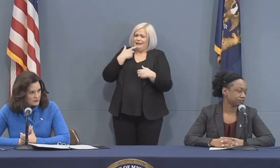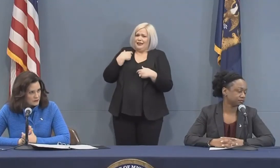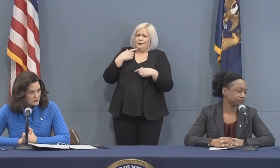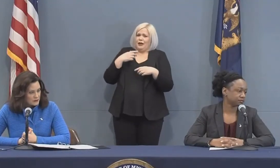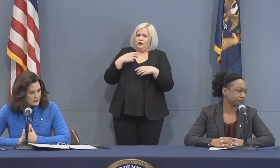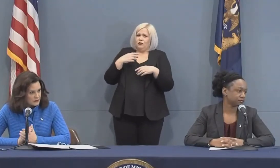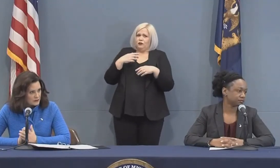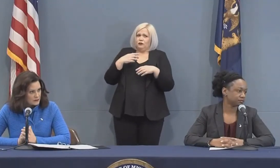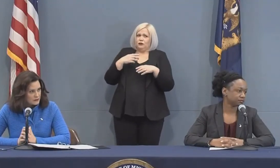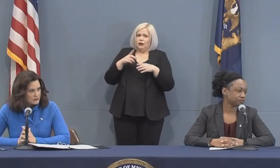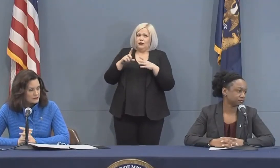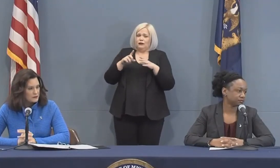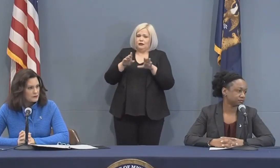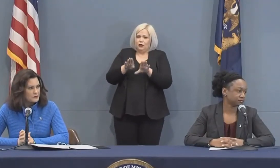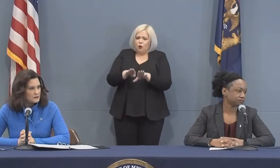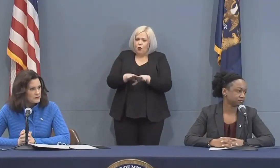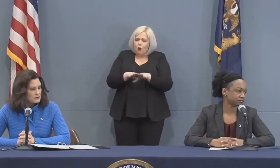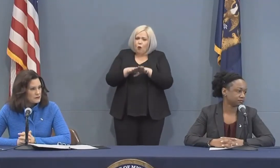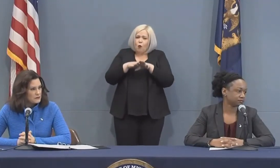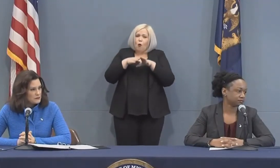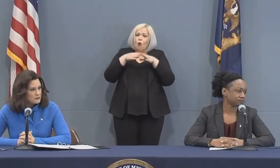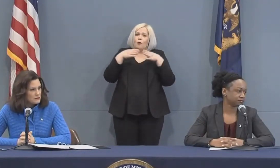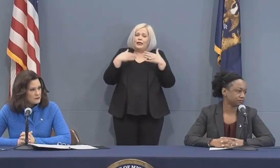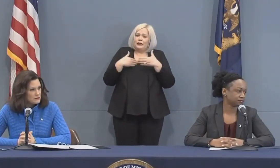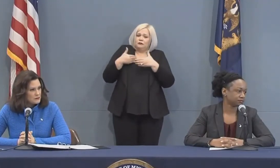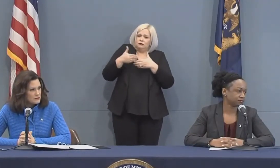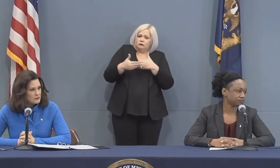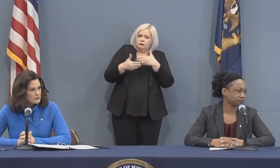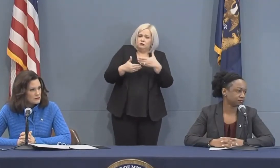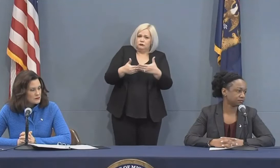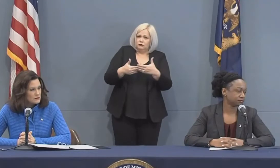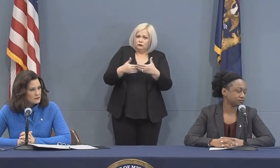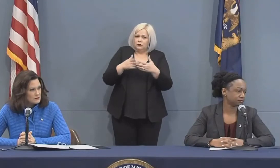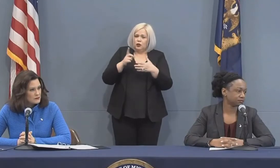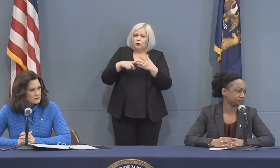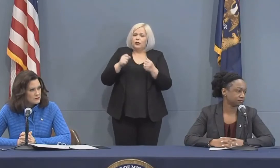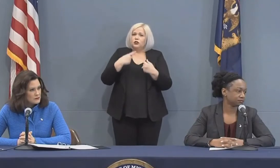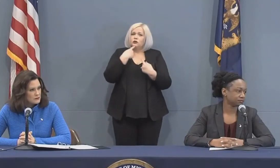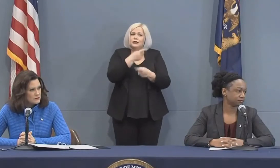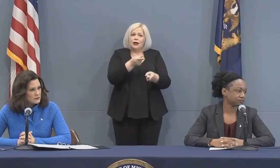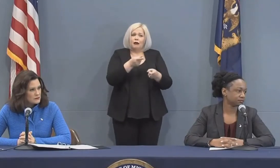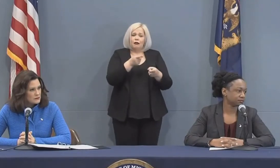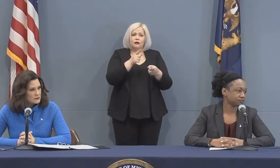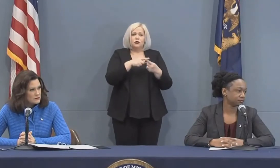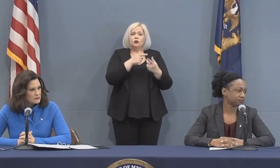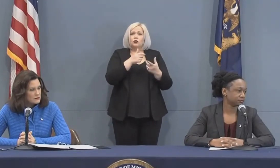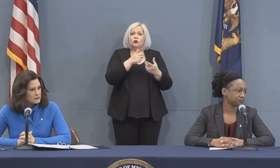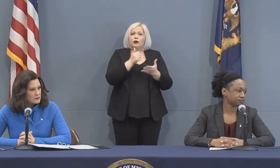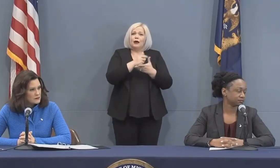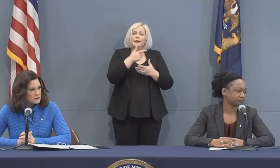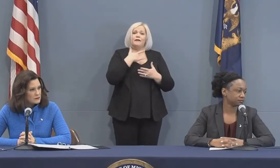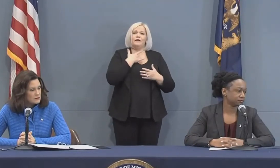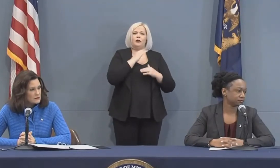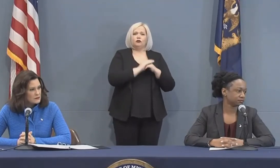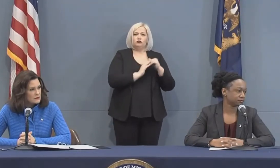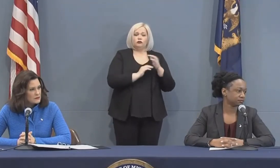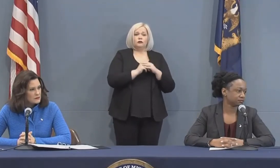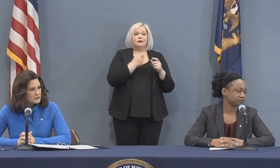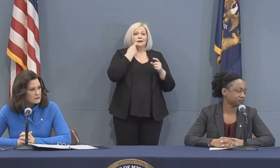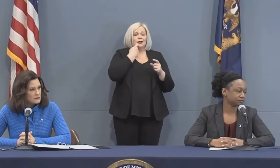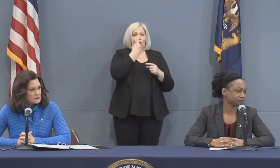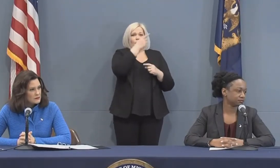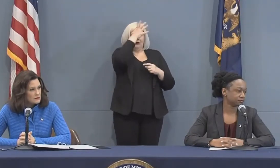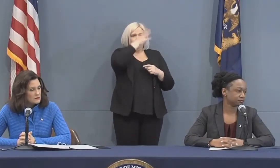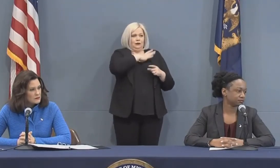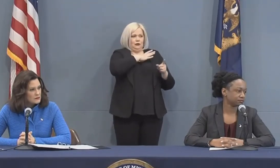back of of commerce here in the state could could you tell them to perhaps put them at ease there was one gentleman